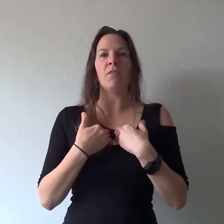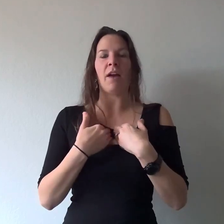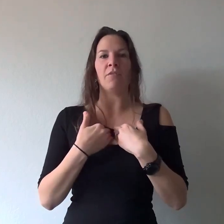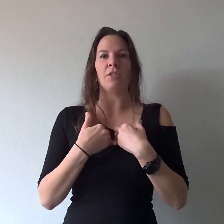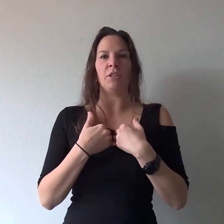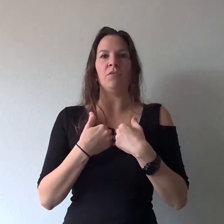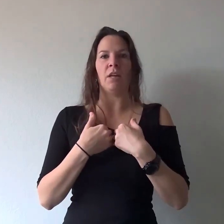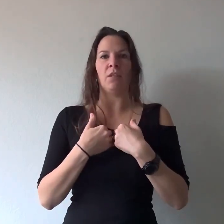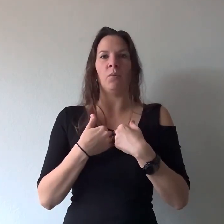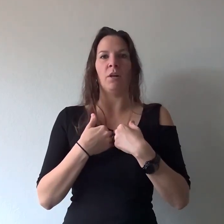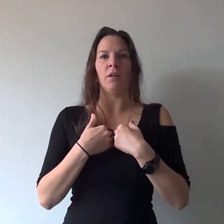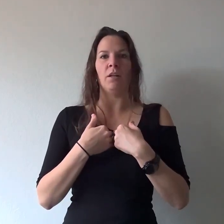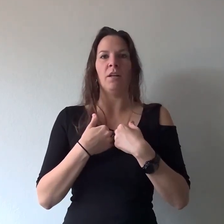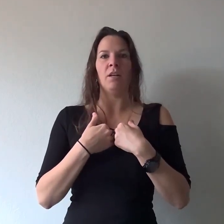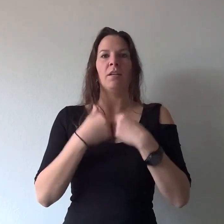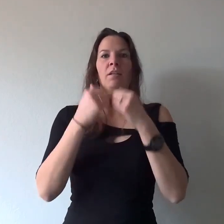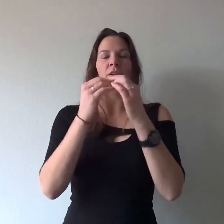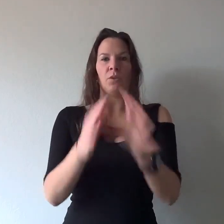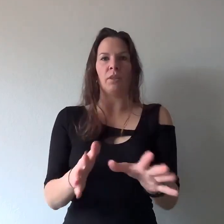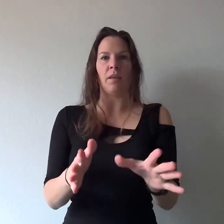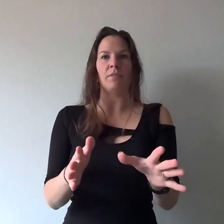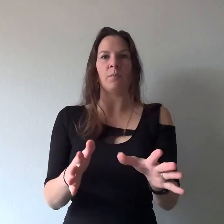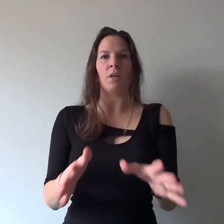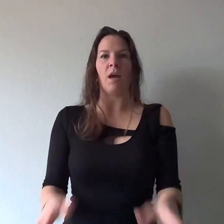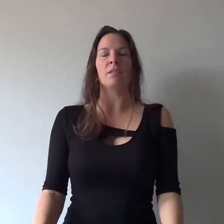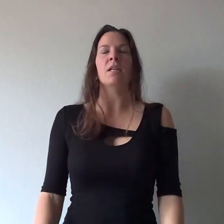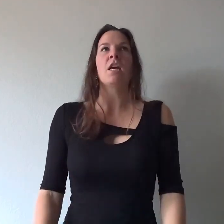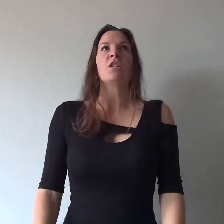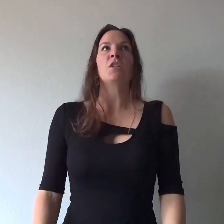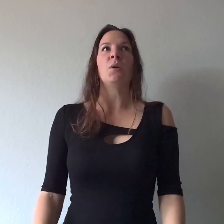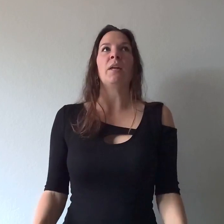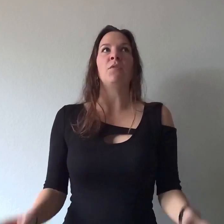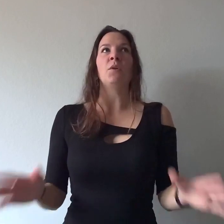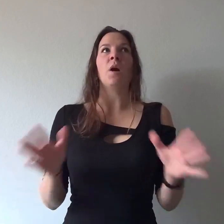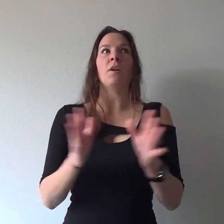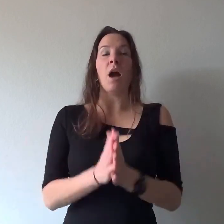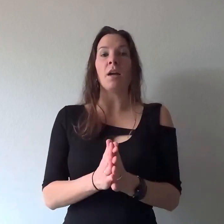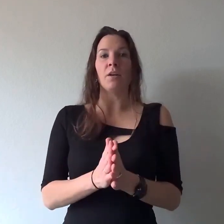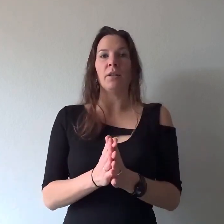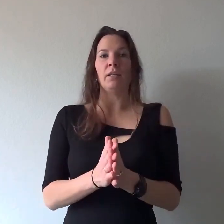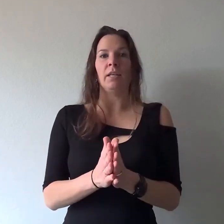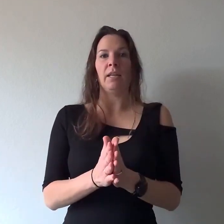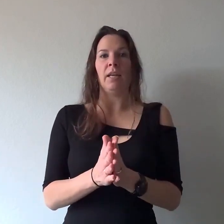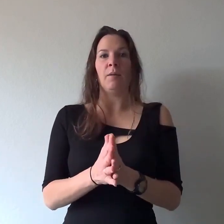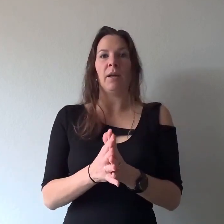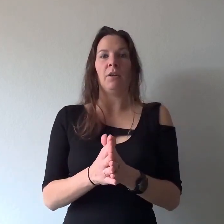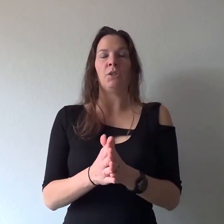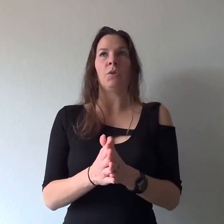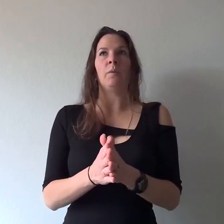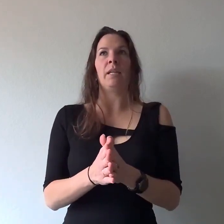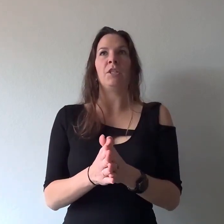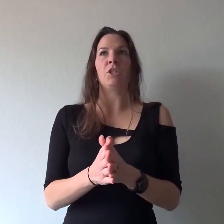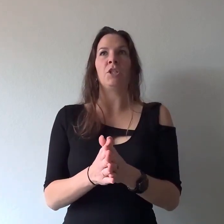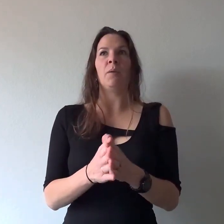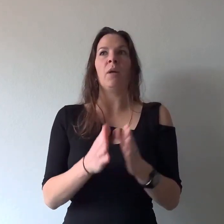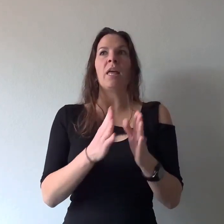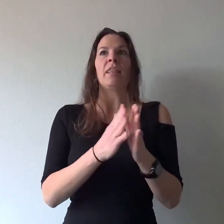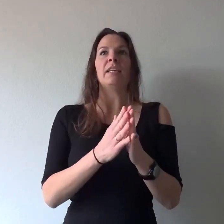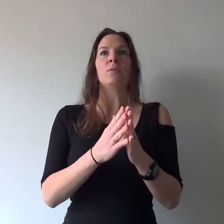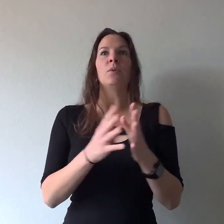after you've done the work you can love someone else so if you are not currently in a marriage or relationship this will